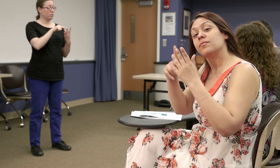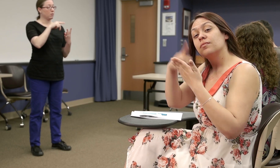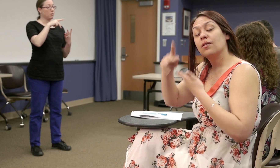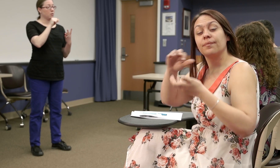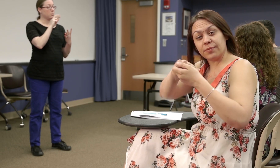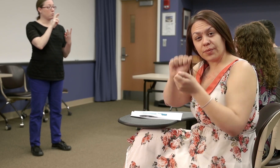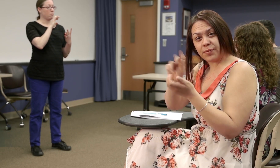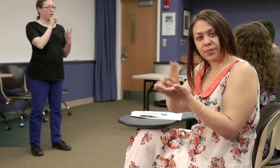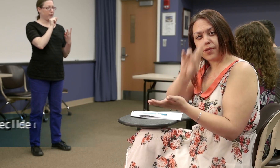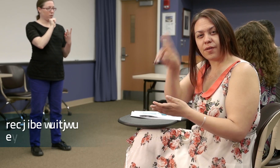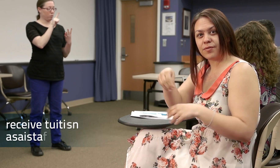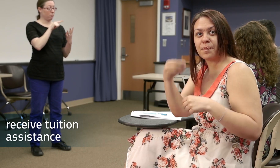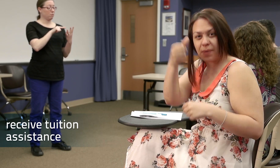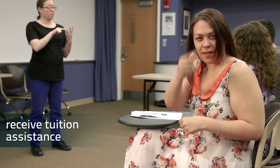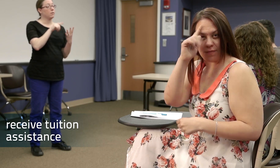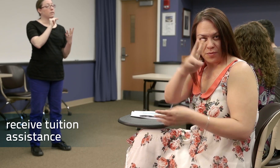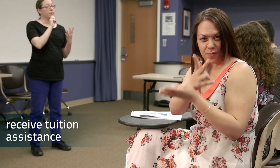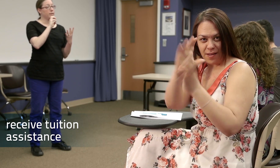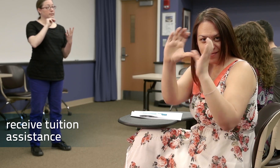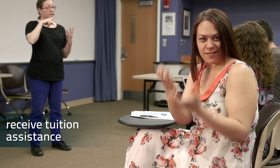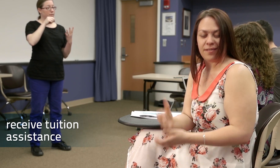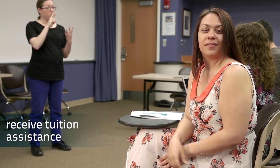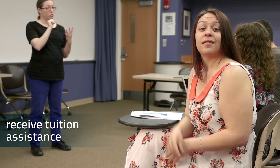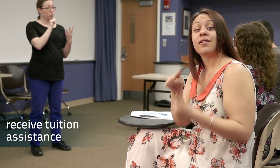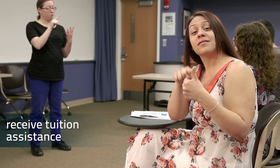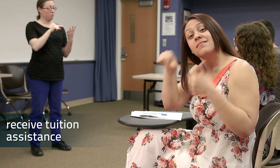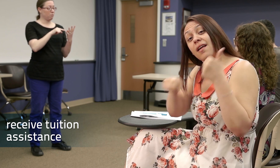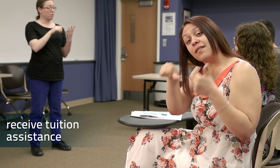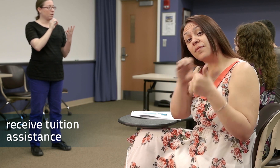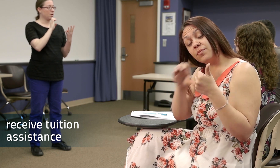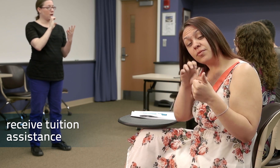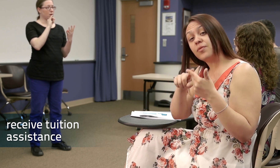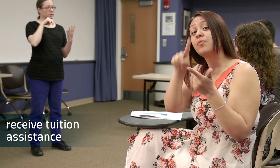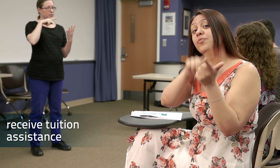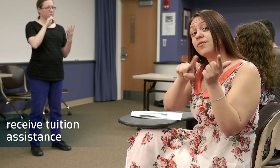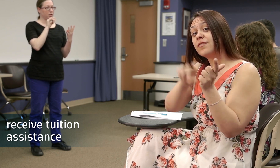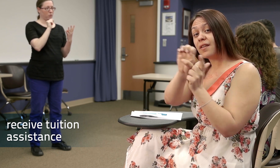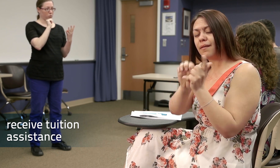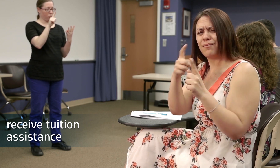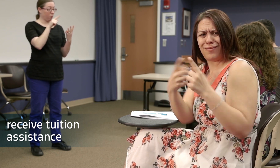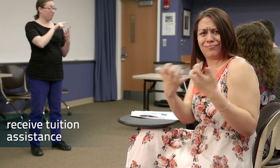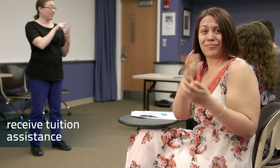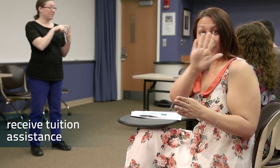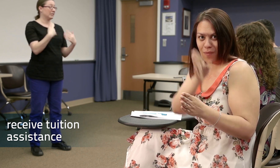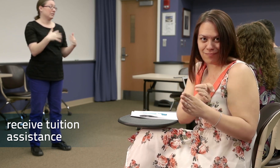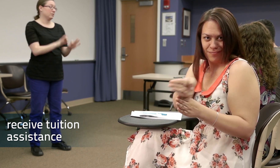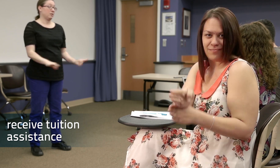Bridges has partnered with the University of Rochester to cover the expenses of graduate courses like Scientific Communication, Ethics and Research, and classes